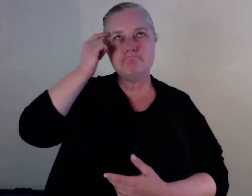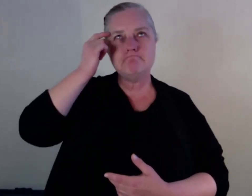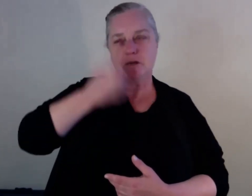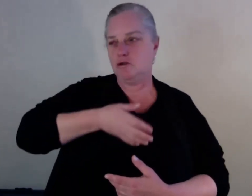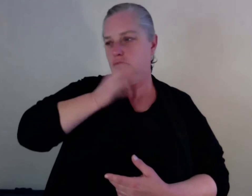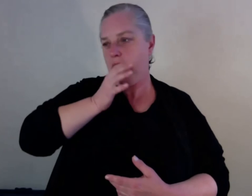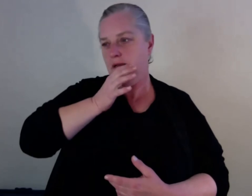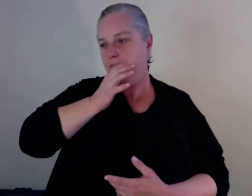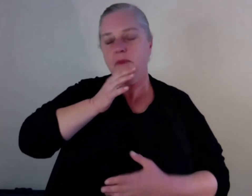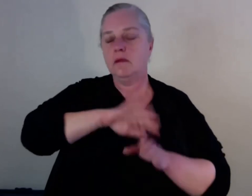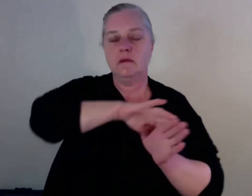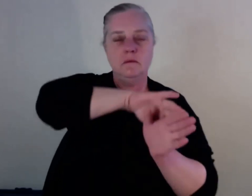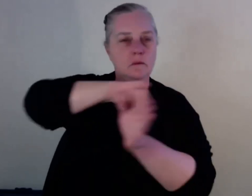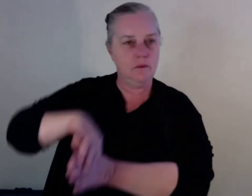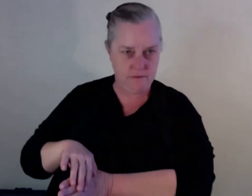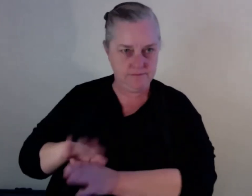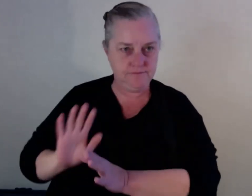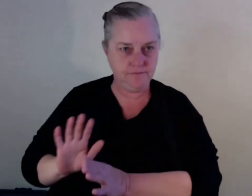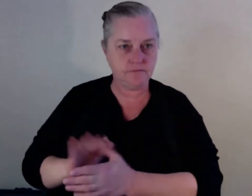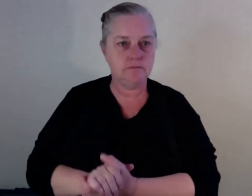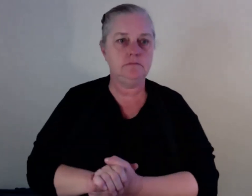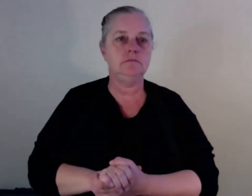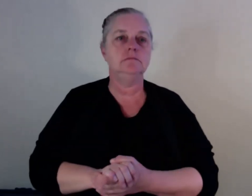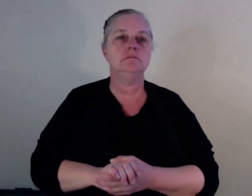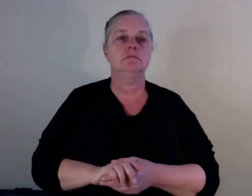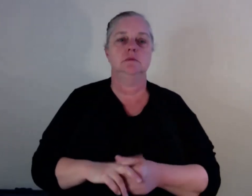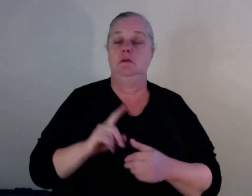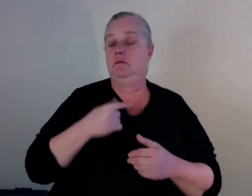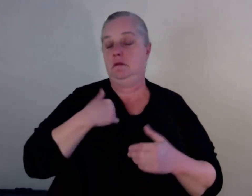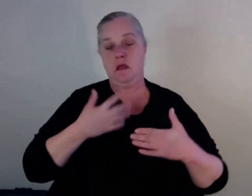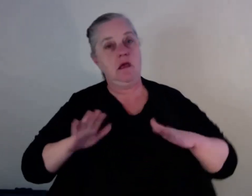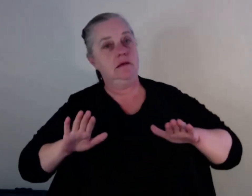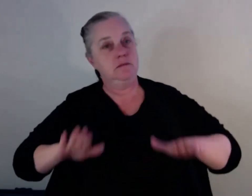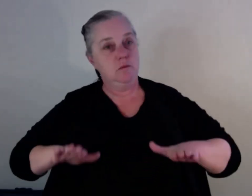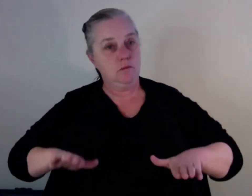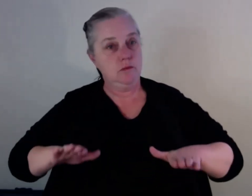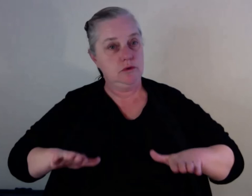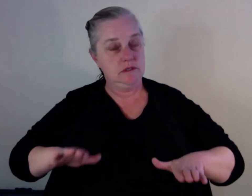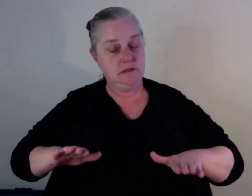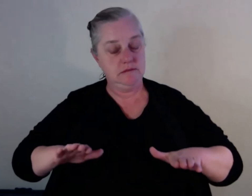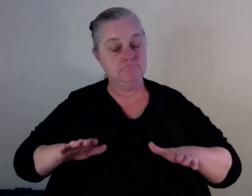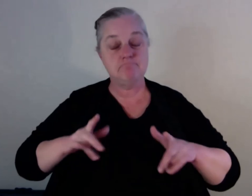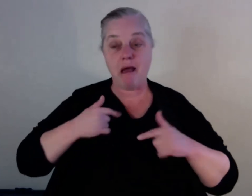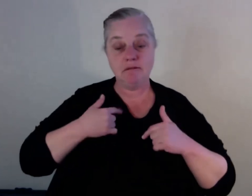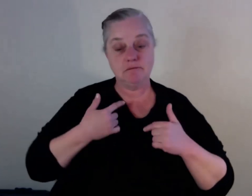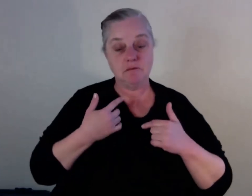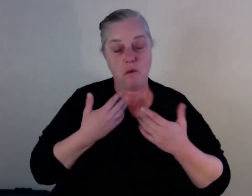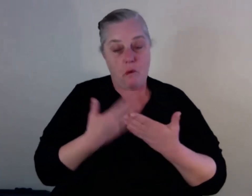I came out. went on a national TV and in a forum. Susie was there from Nada. She was an emcee. And